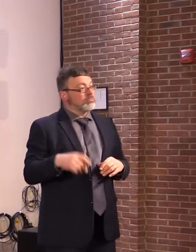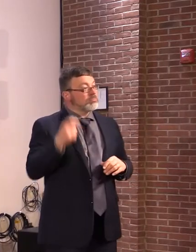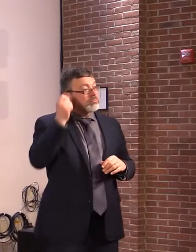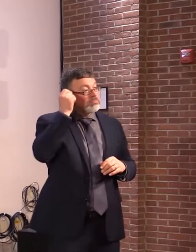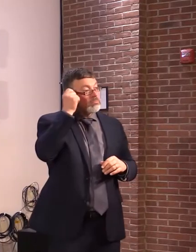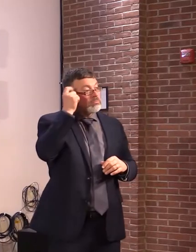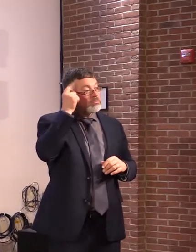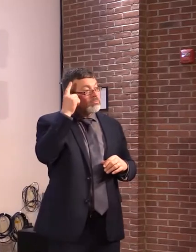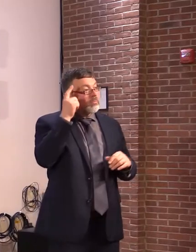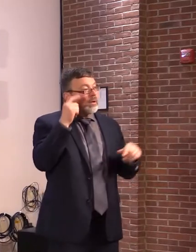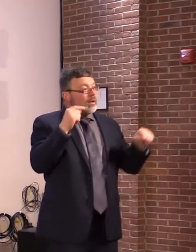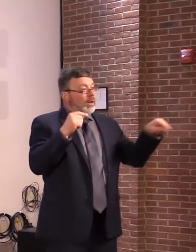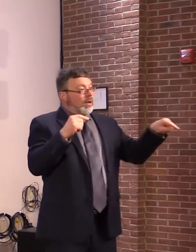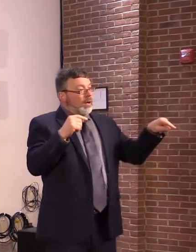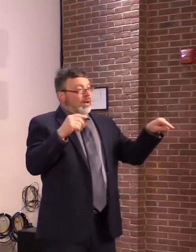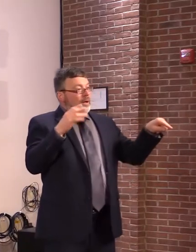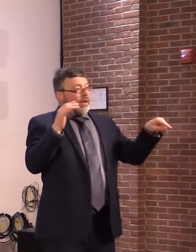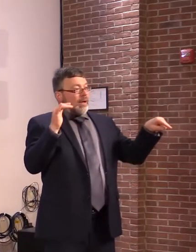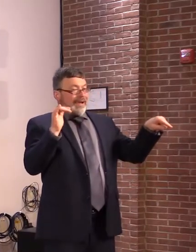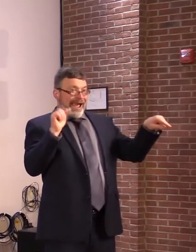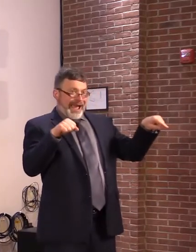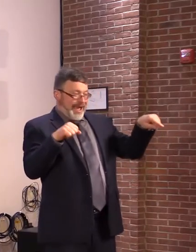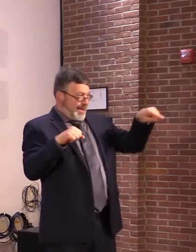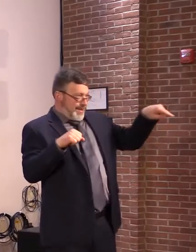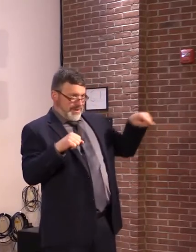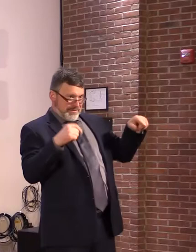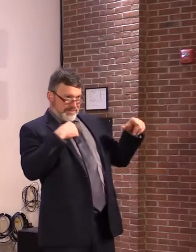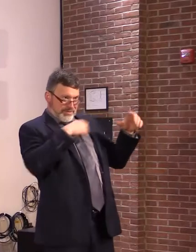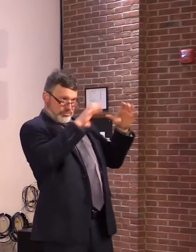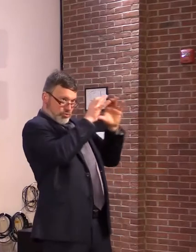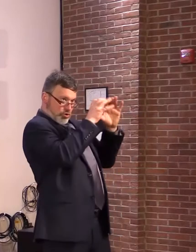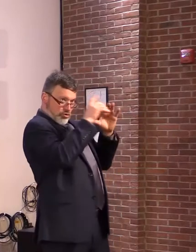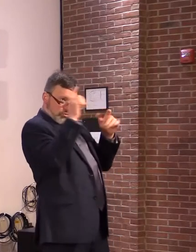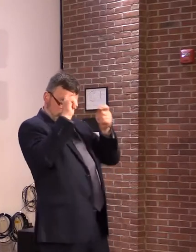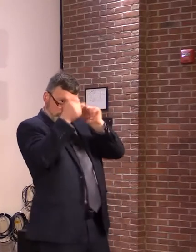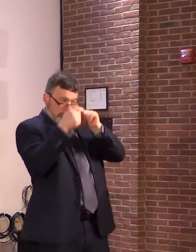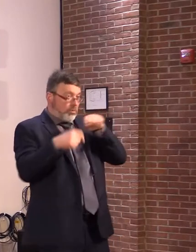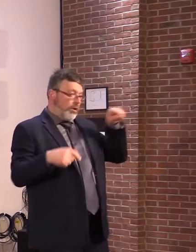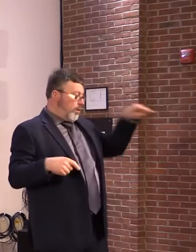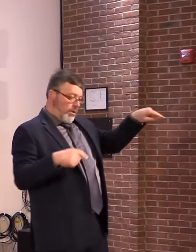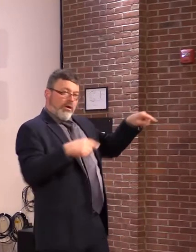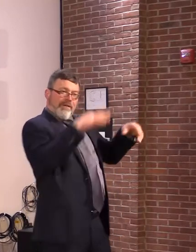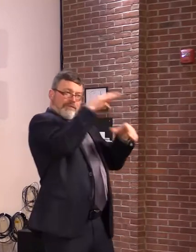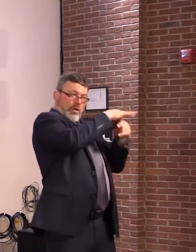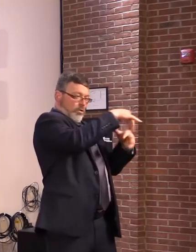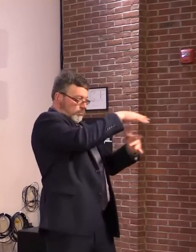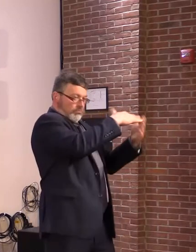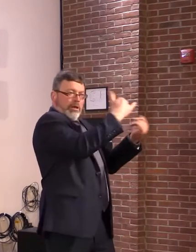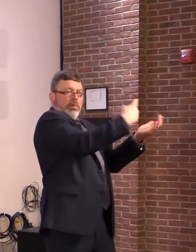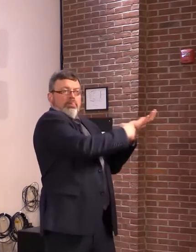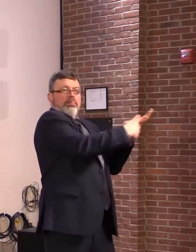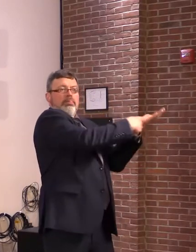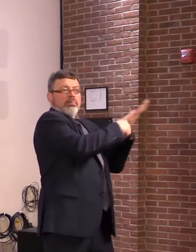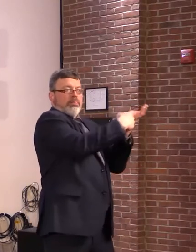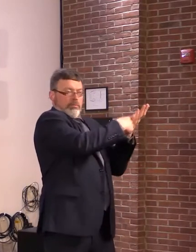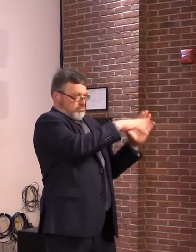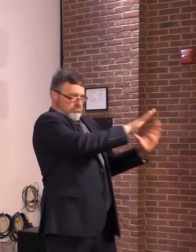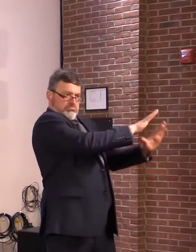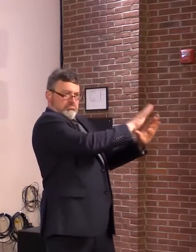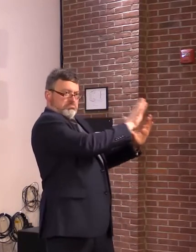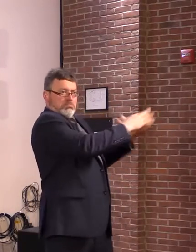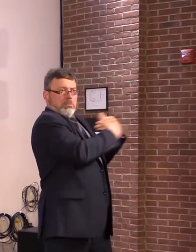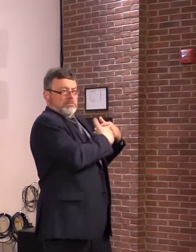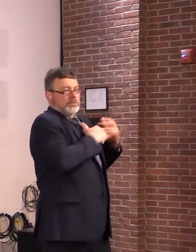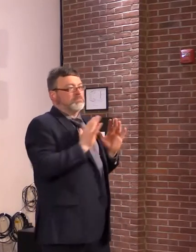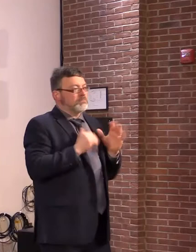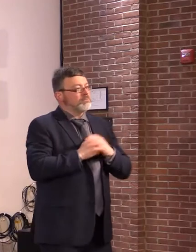to plan this, to take it and articulate that to their constituents, and then they have to take a